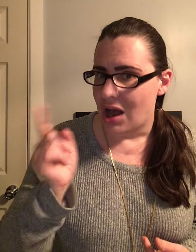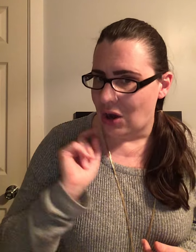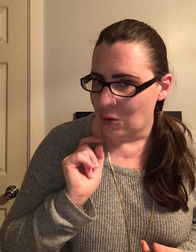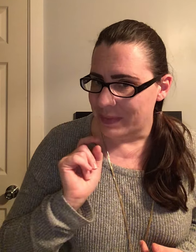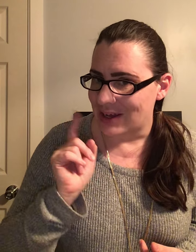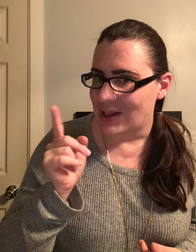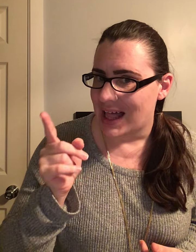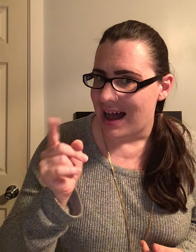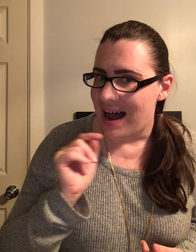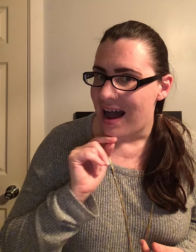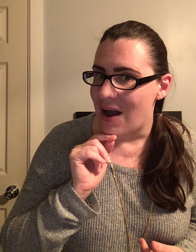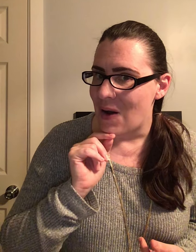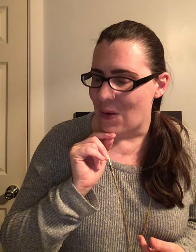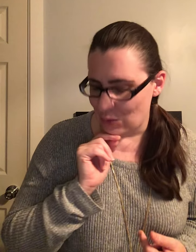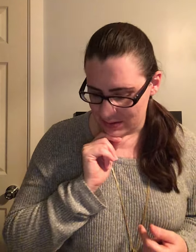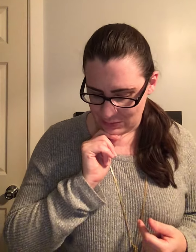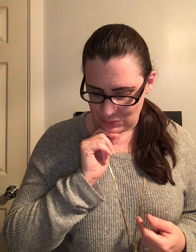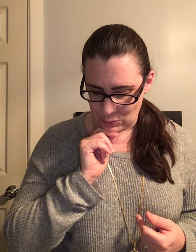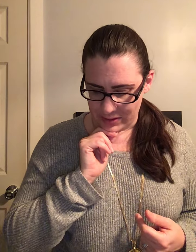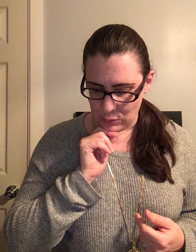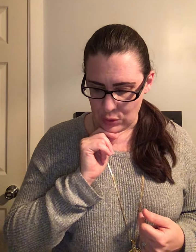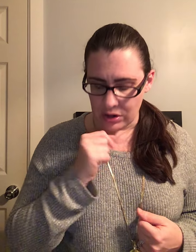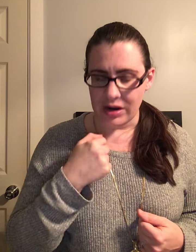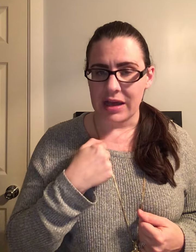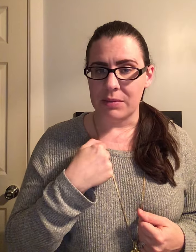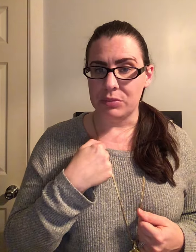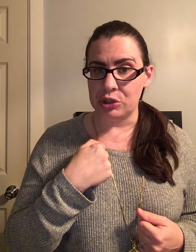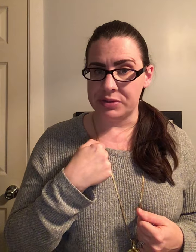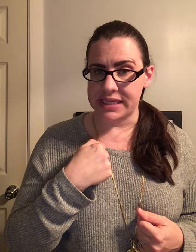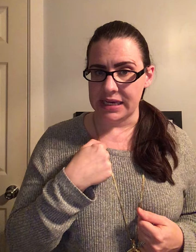Oatmeal. O. One more. Museum.